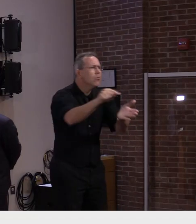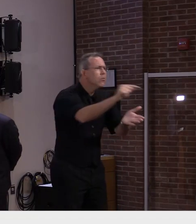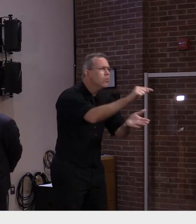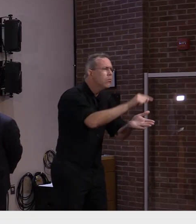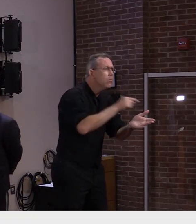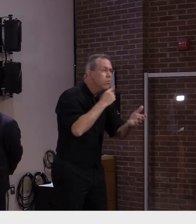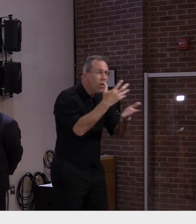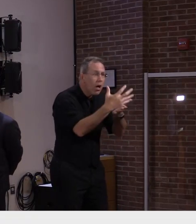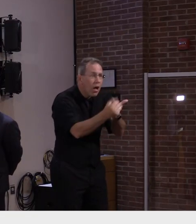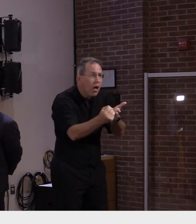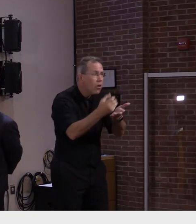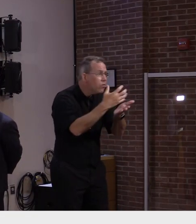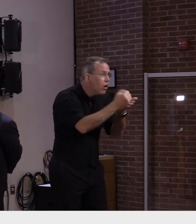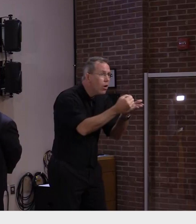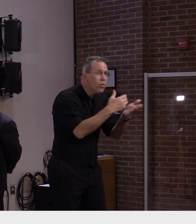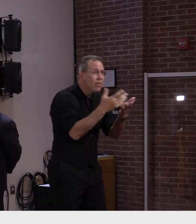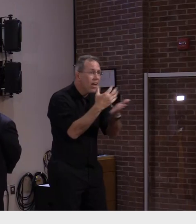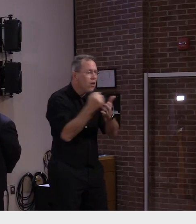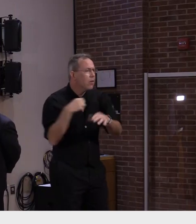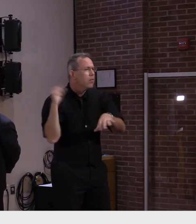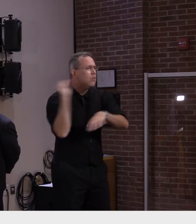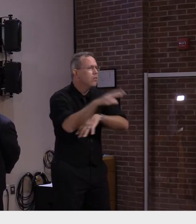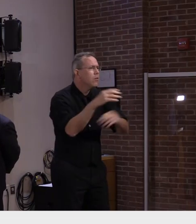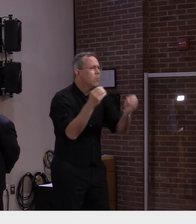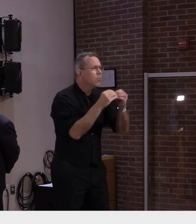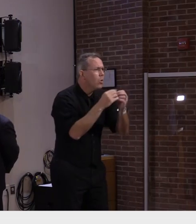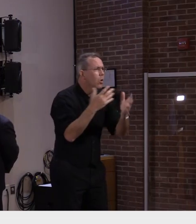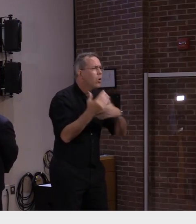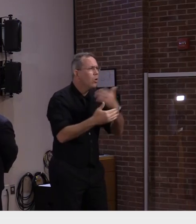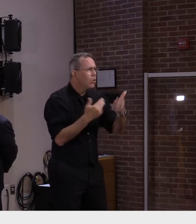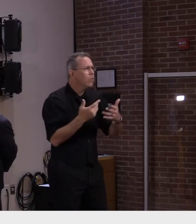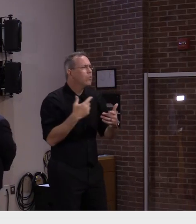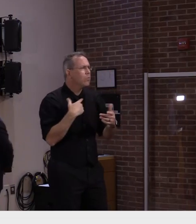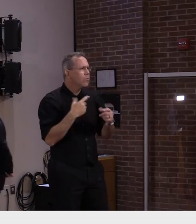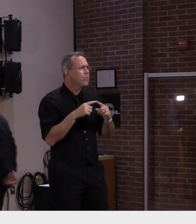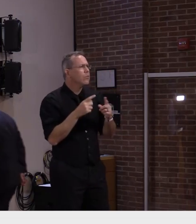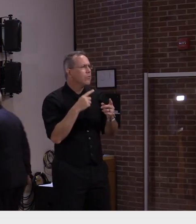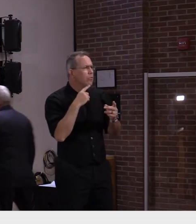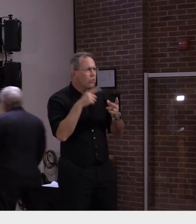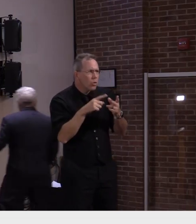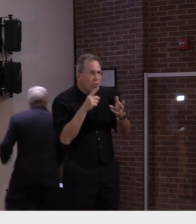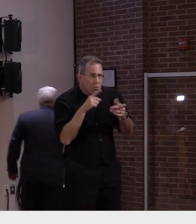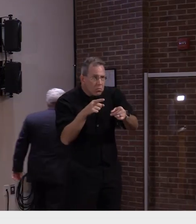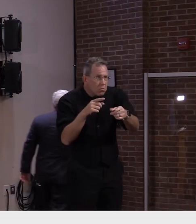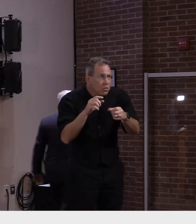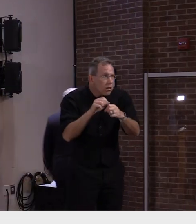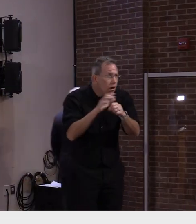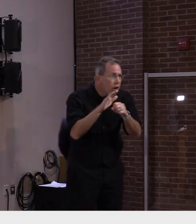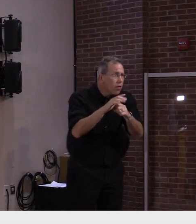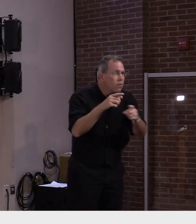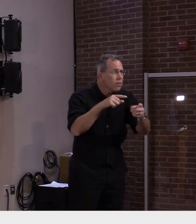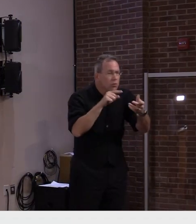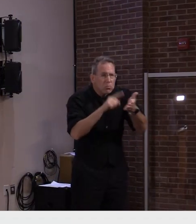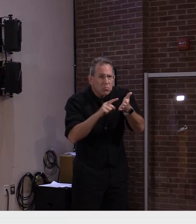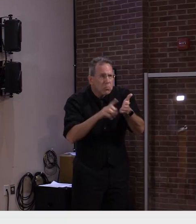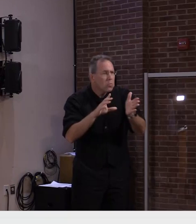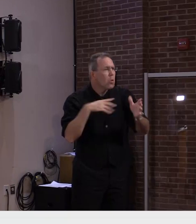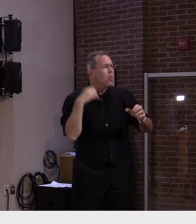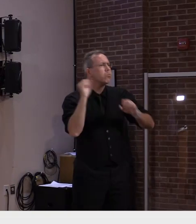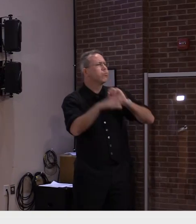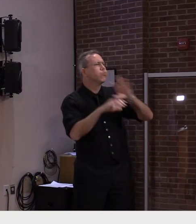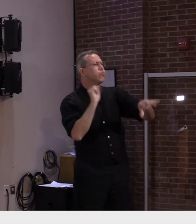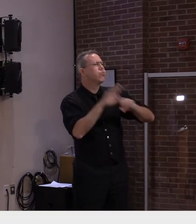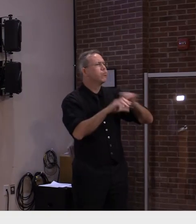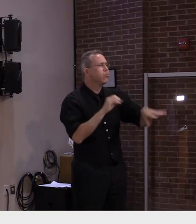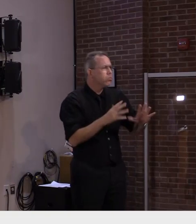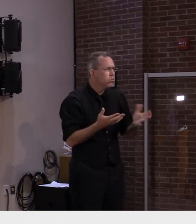kits they have. So we feel comfortable with that. We have a lot of partners in this effort, many